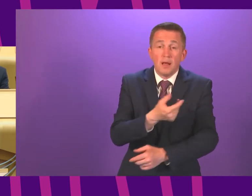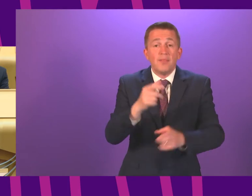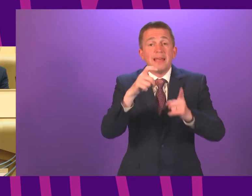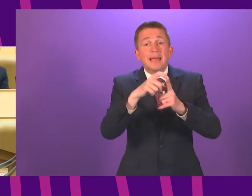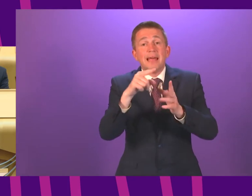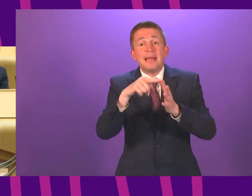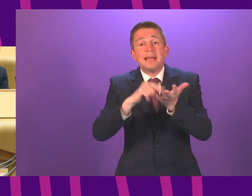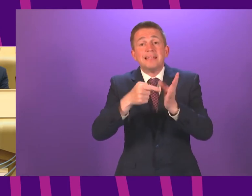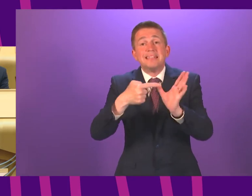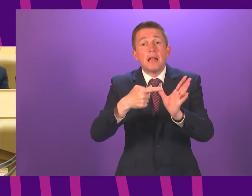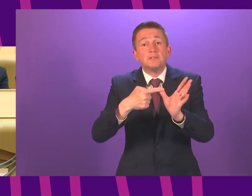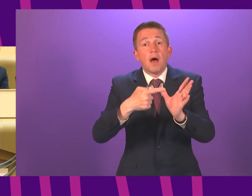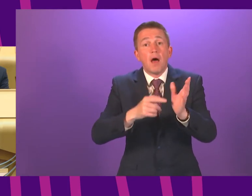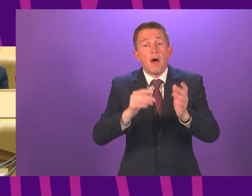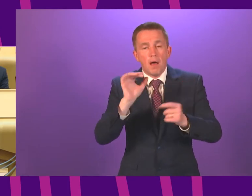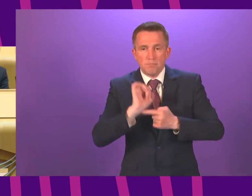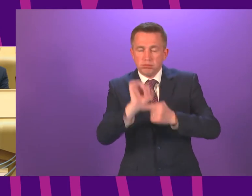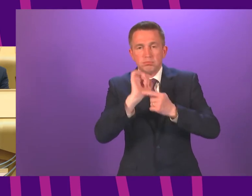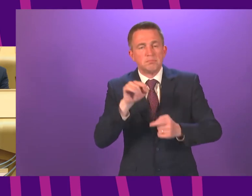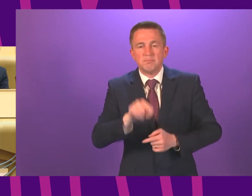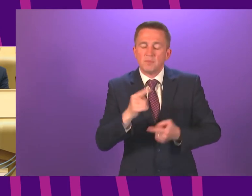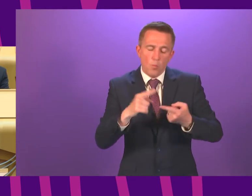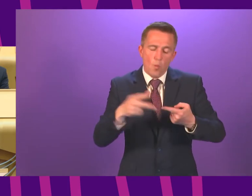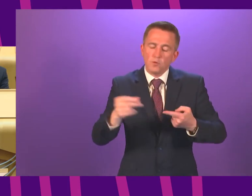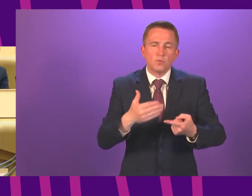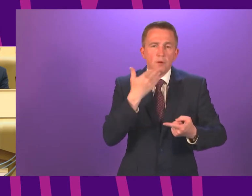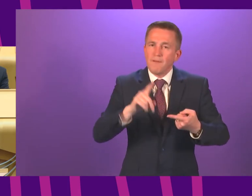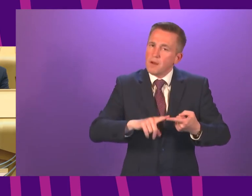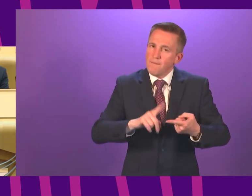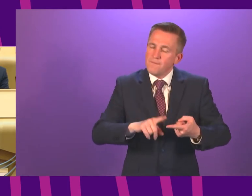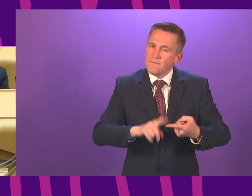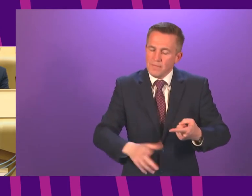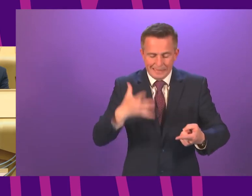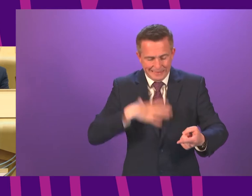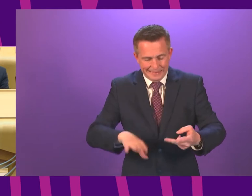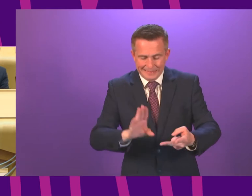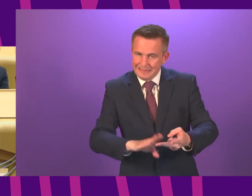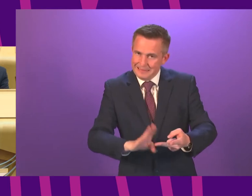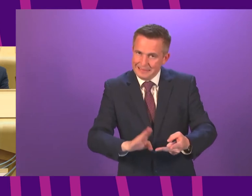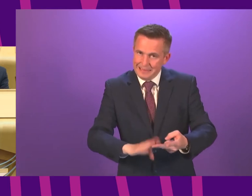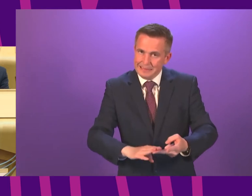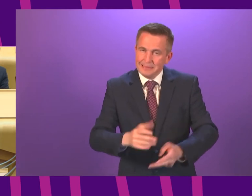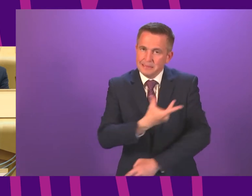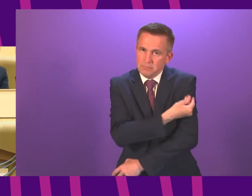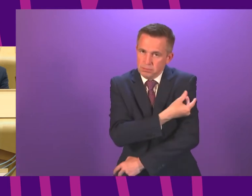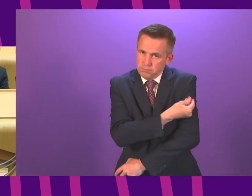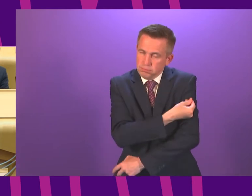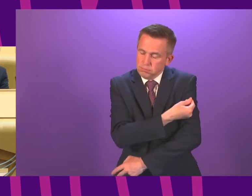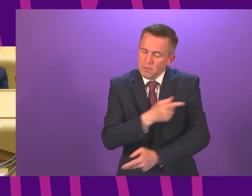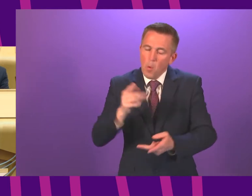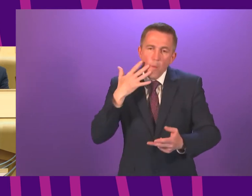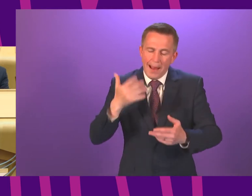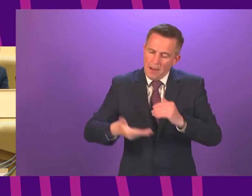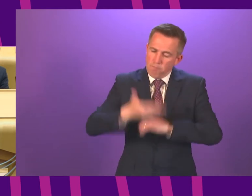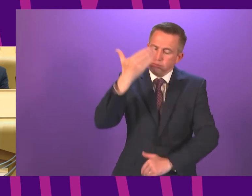variant after one dose is not negligible, but it is not substantial either. It is after two doses